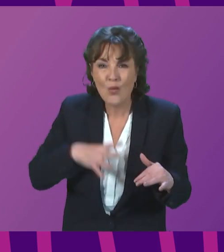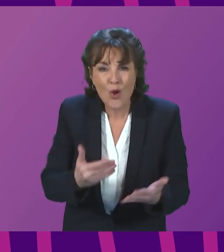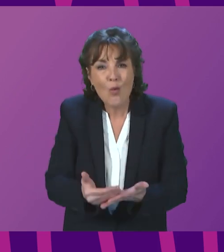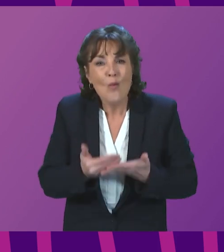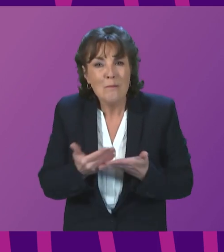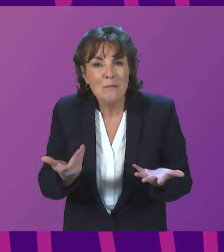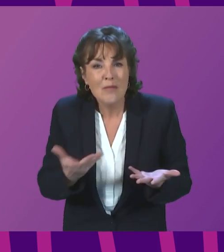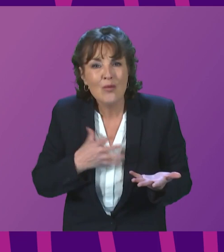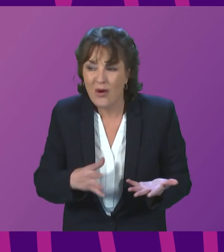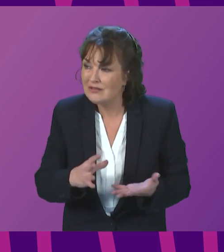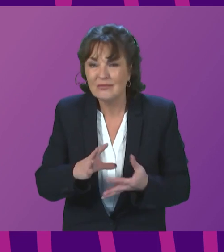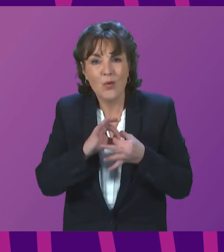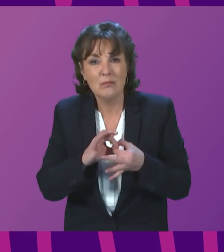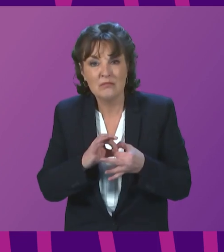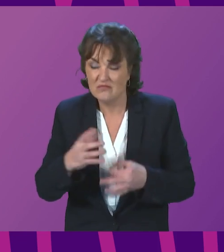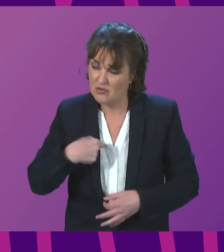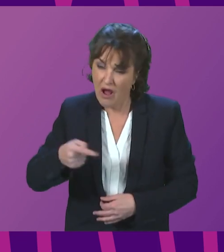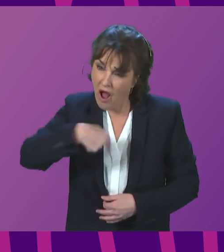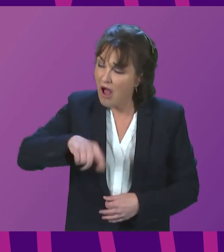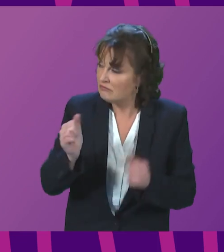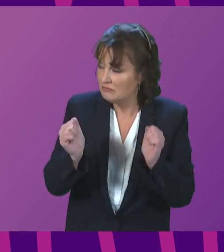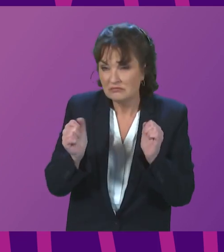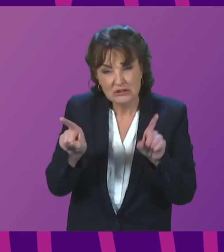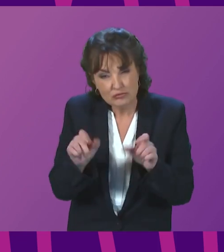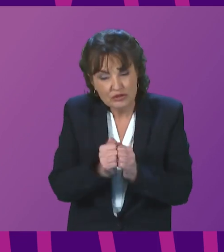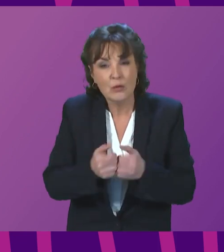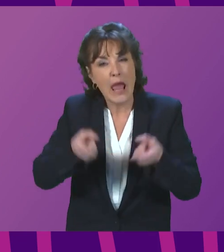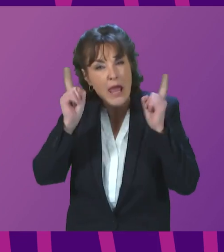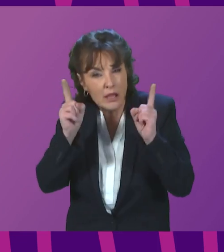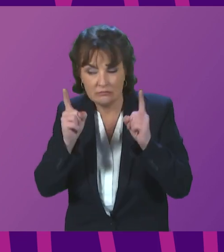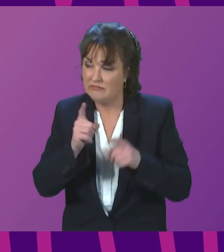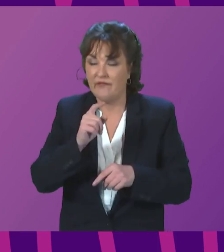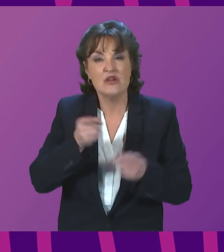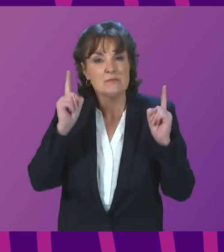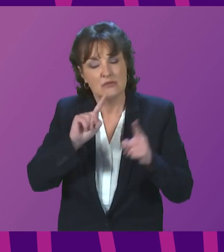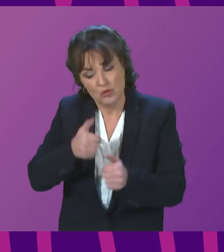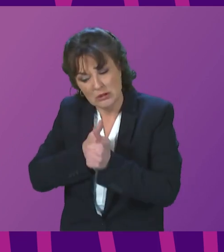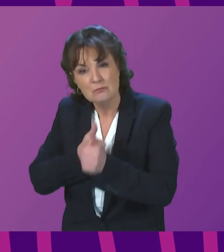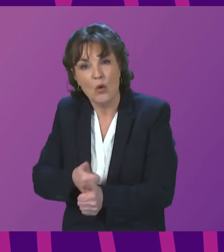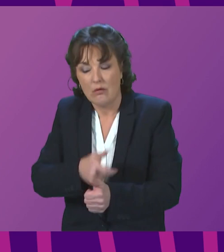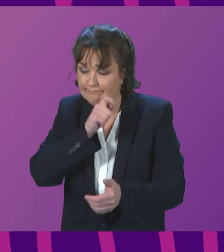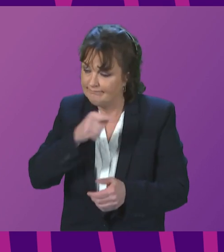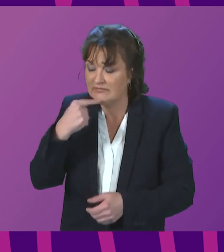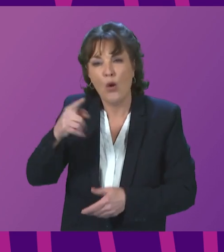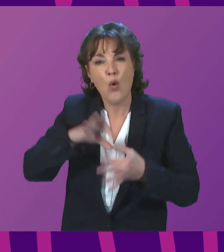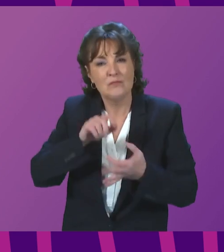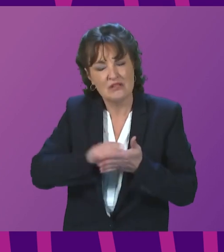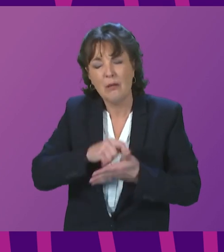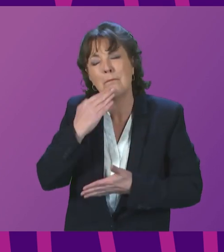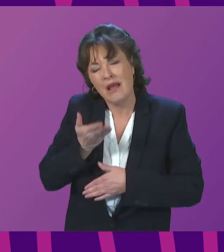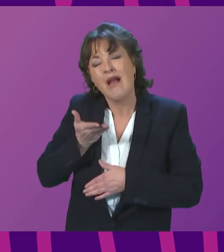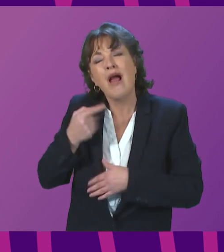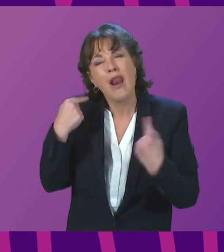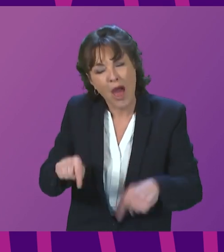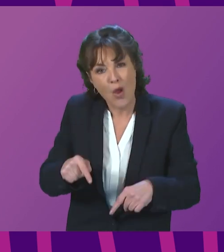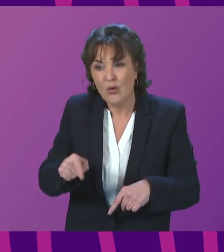to make sure we are calling on the Home Secretary and the Home Office to do everything necessary to allow those to flee and make home